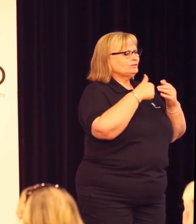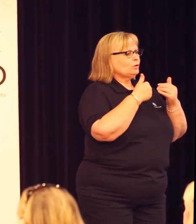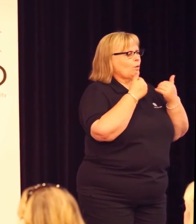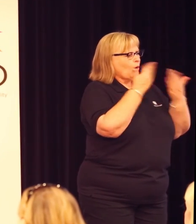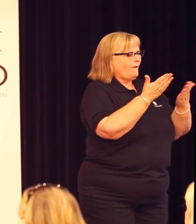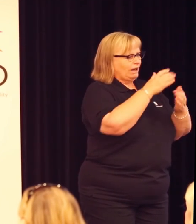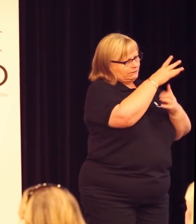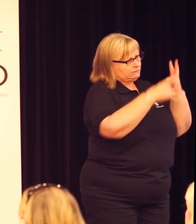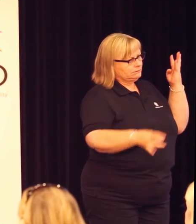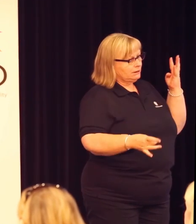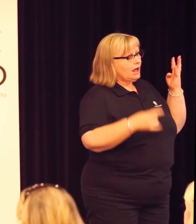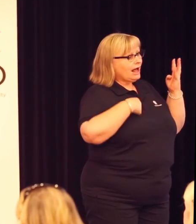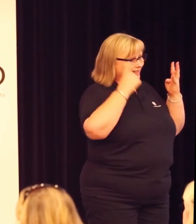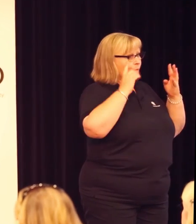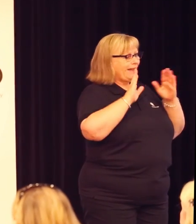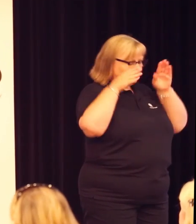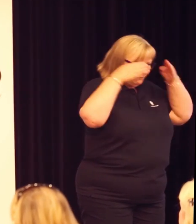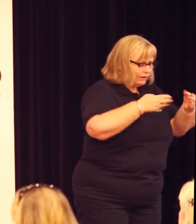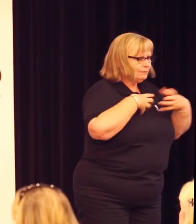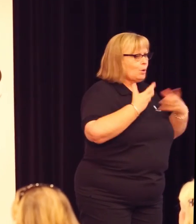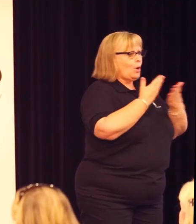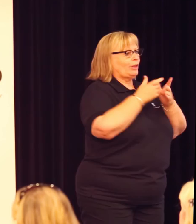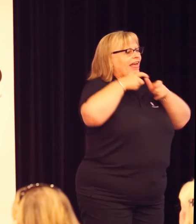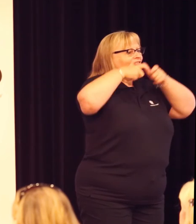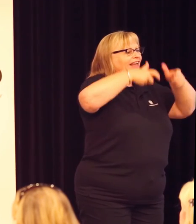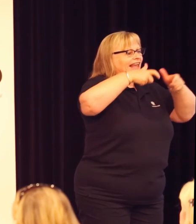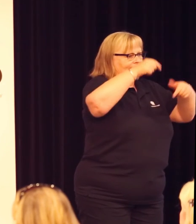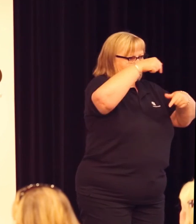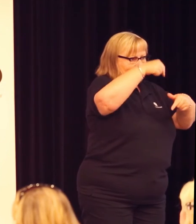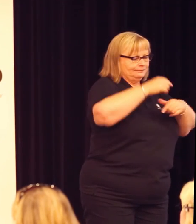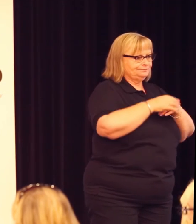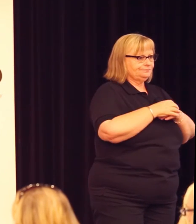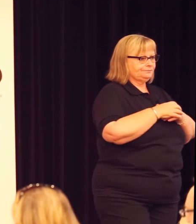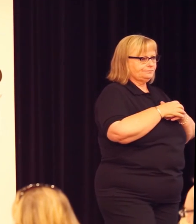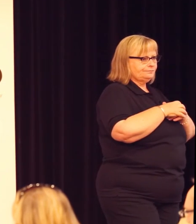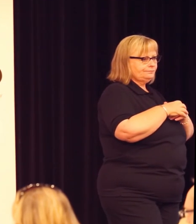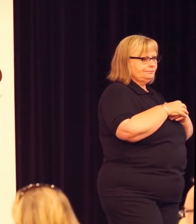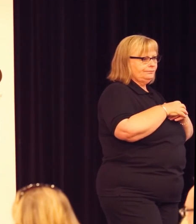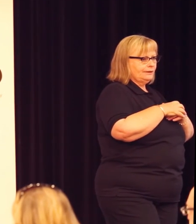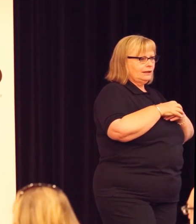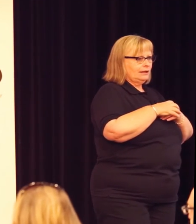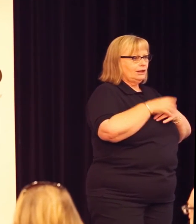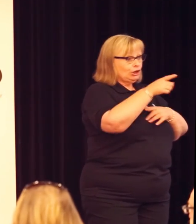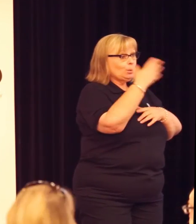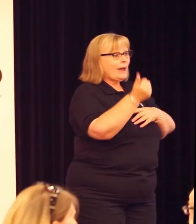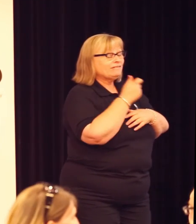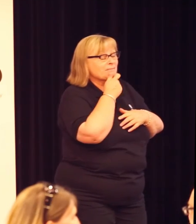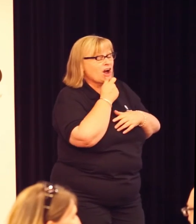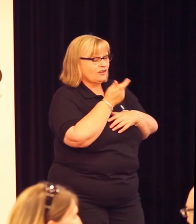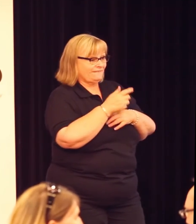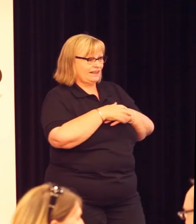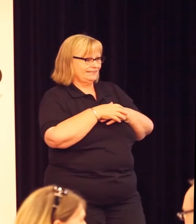refocusing our energy to focus more on care. Last question over here. No, you who've got the microphone.